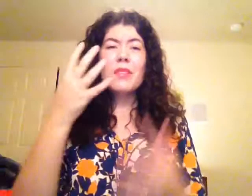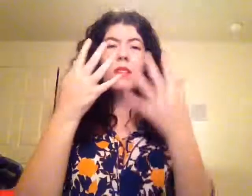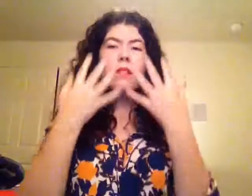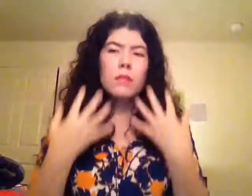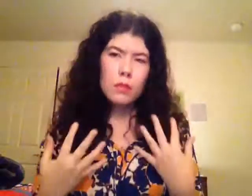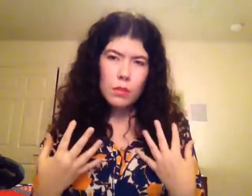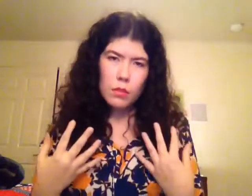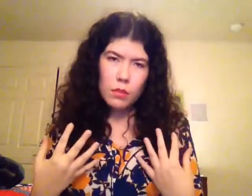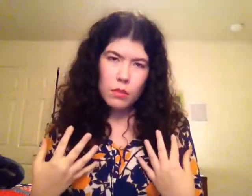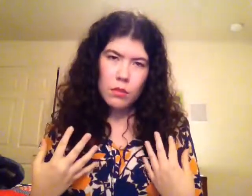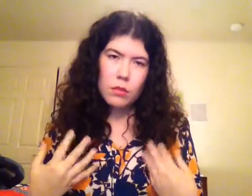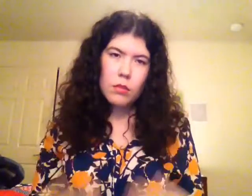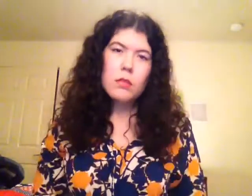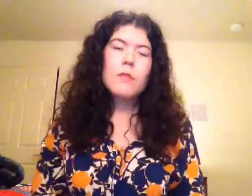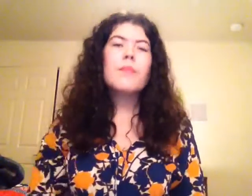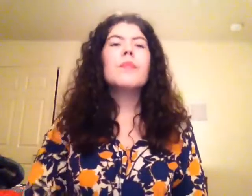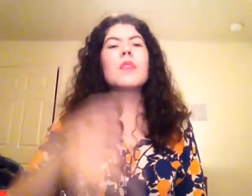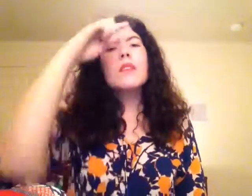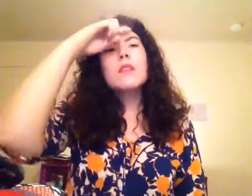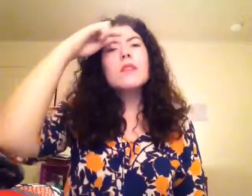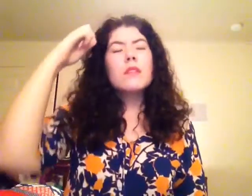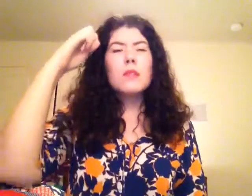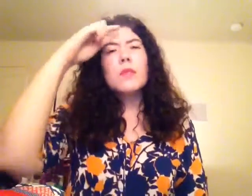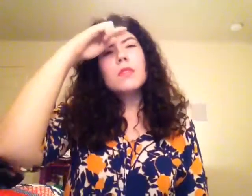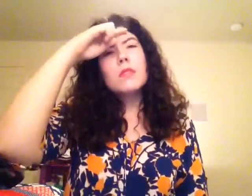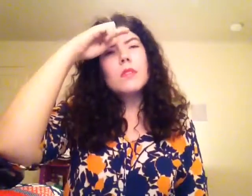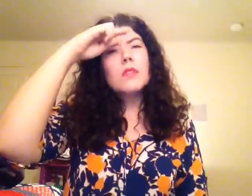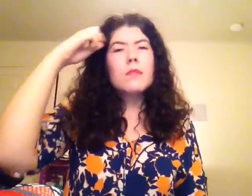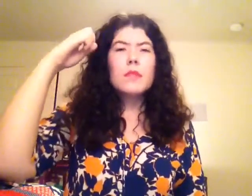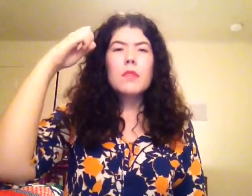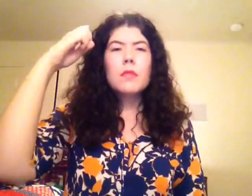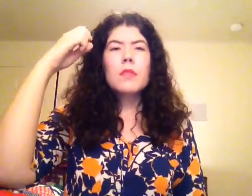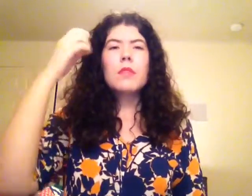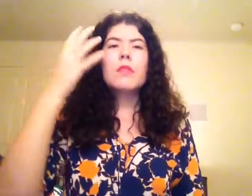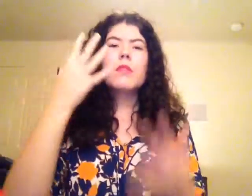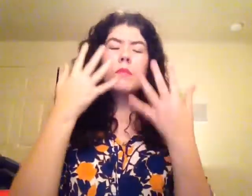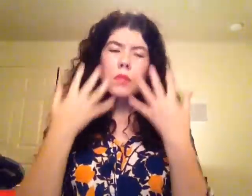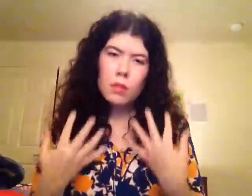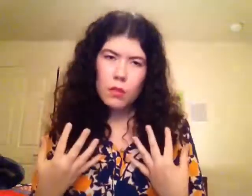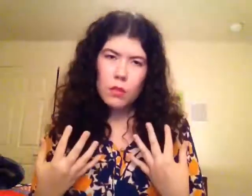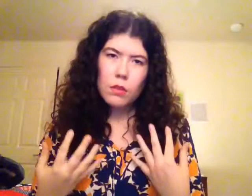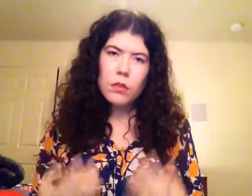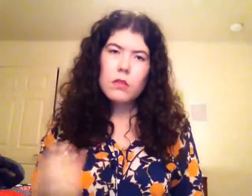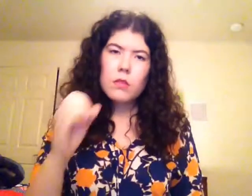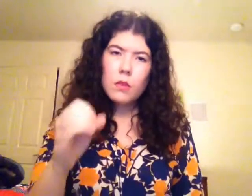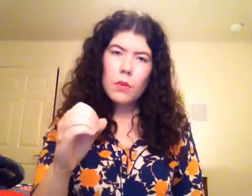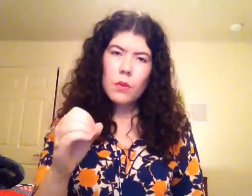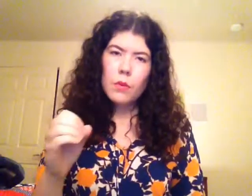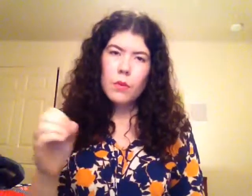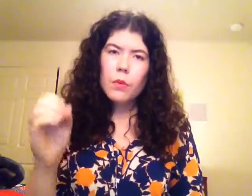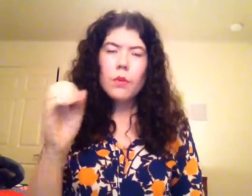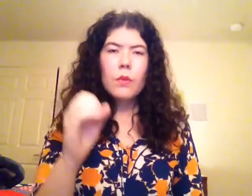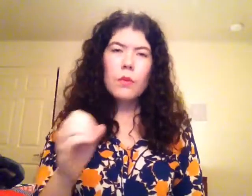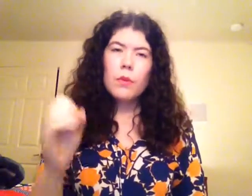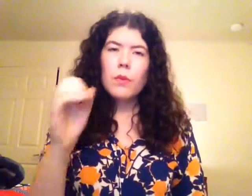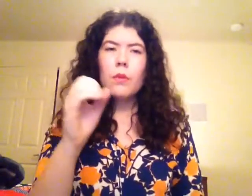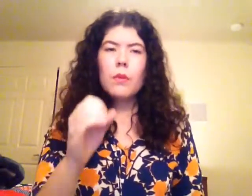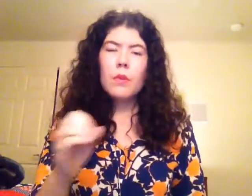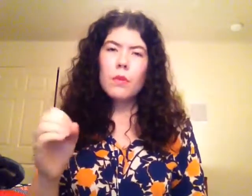sadness I got that summertime, summertime sadness Oh, my God,